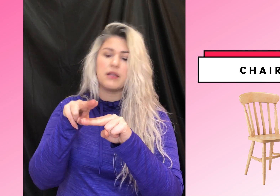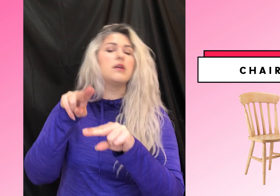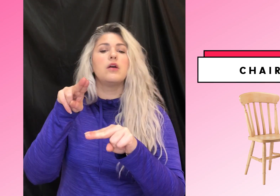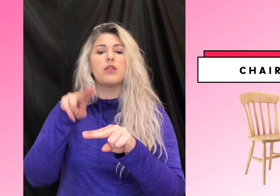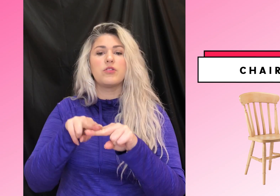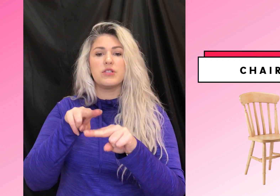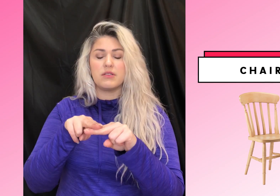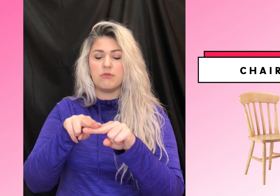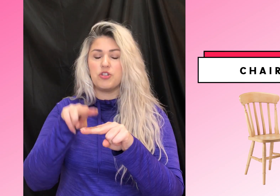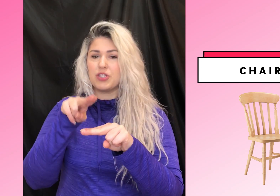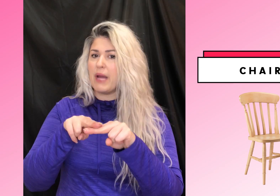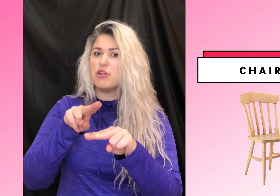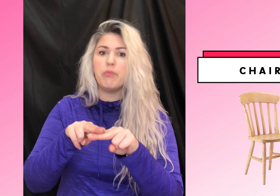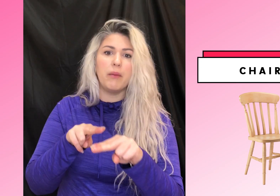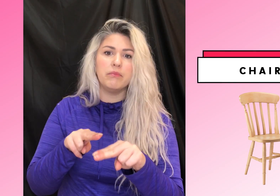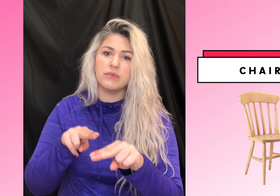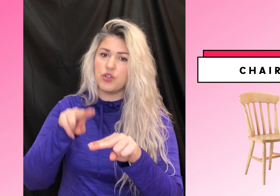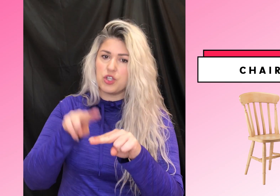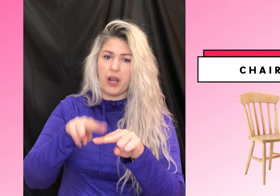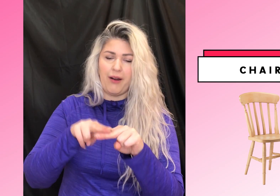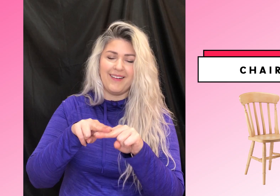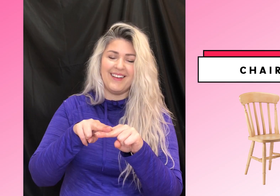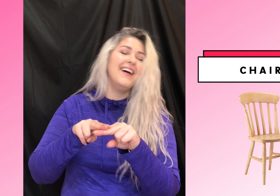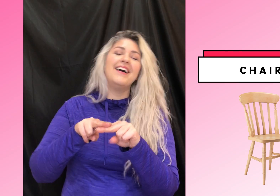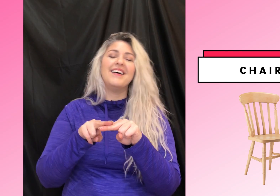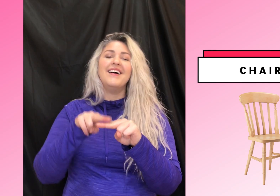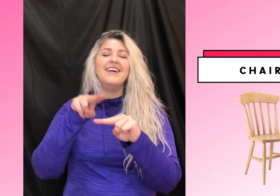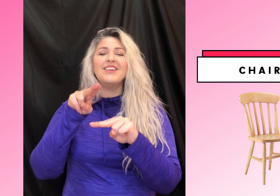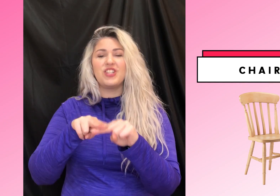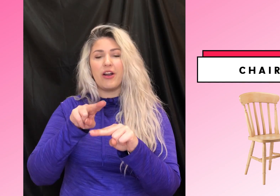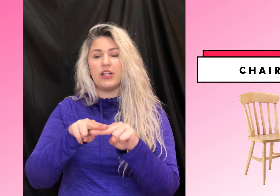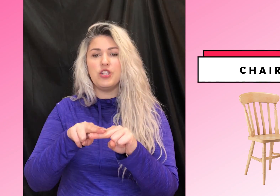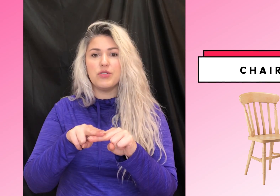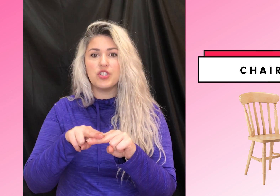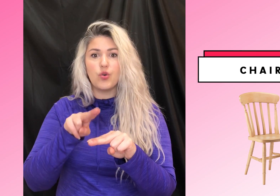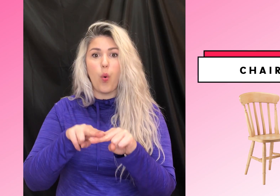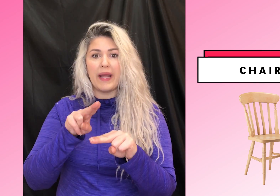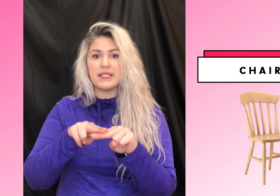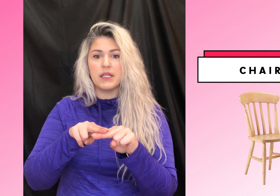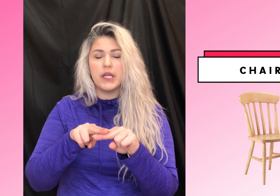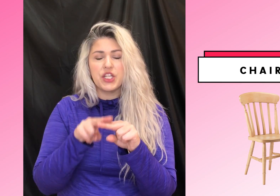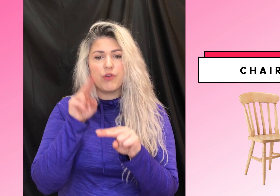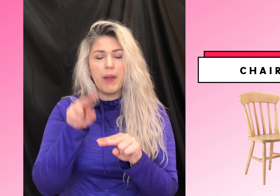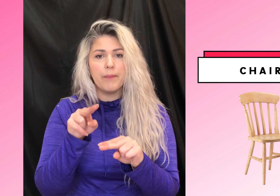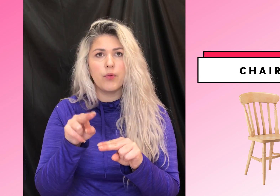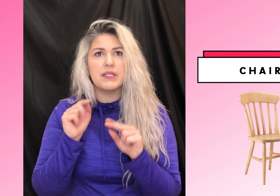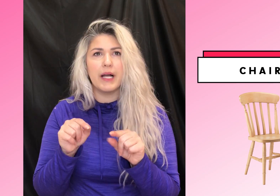there. Just, you're just tapping your bum to the chair chair. And you do this twice. Just remember we talked